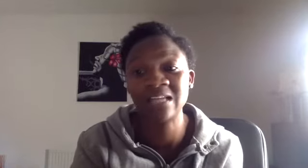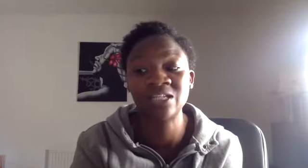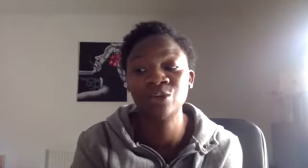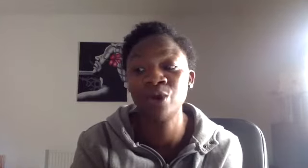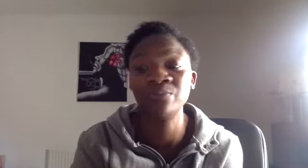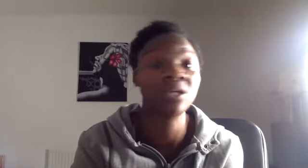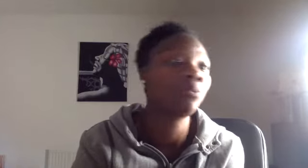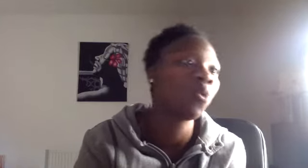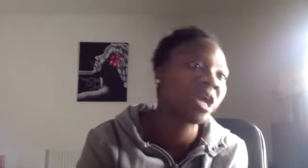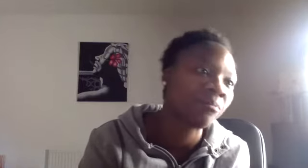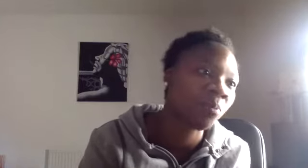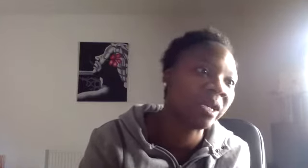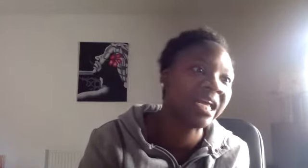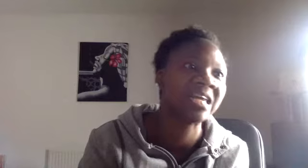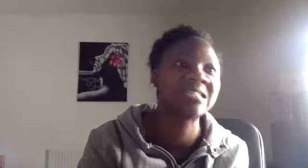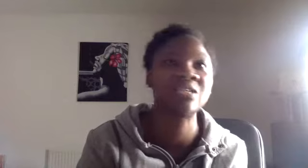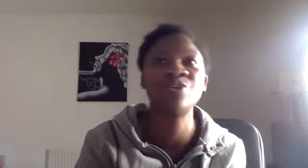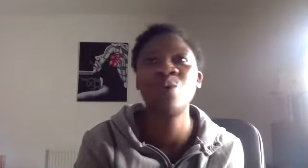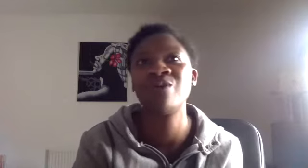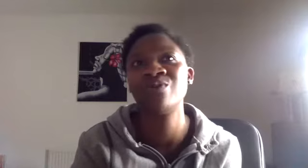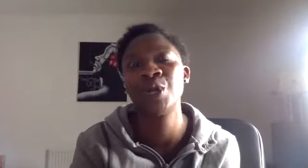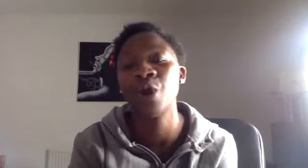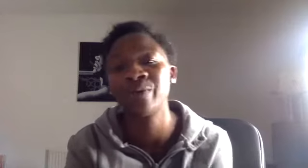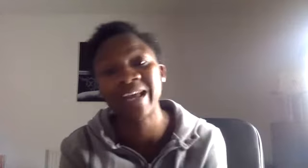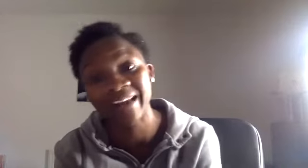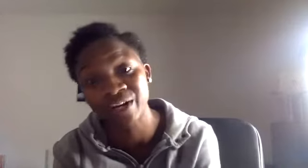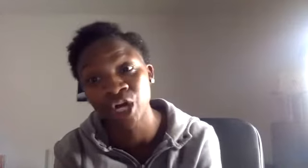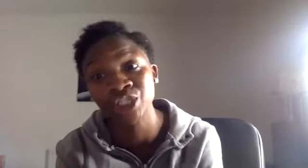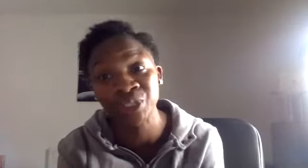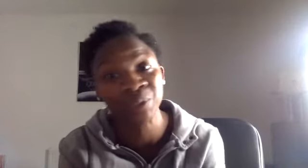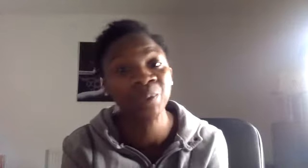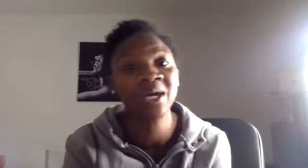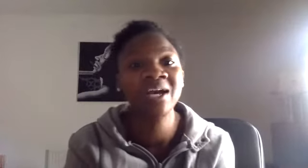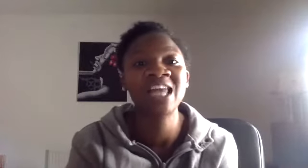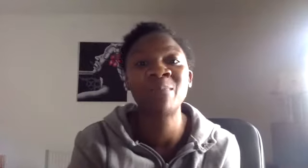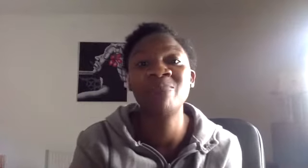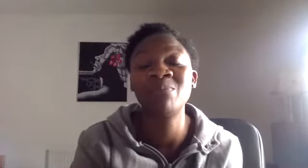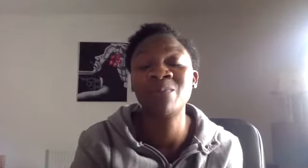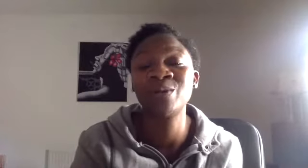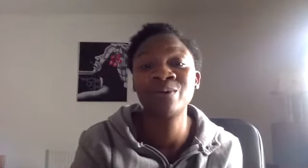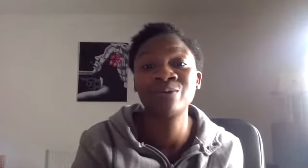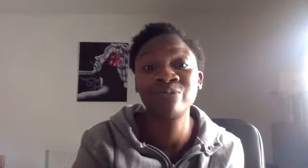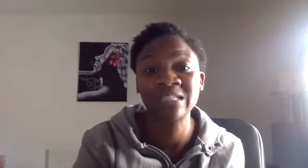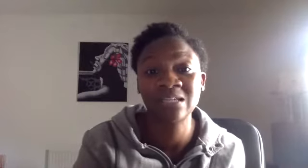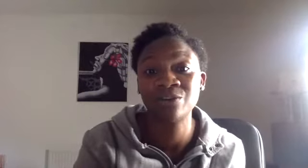still won't be walking properly. They still won't know what they can and can't do. They may have been people who are at risk. So